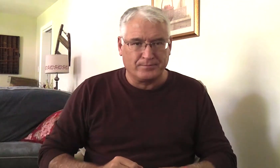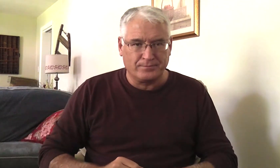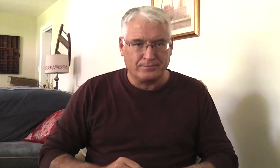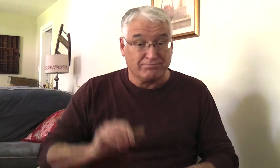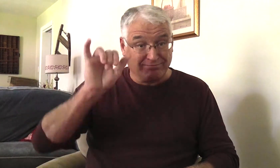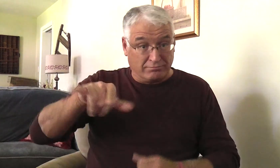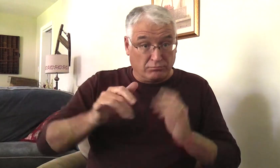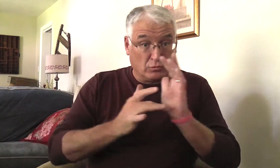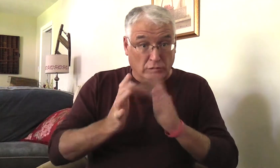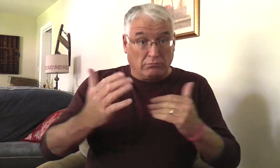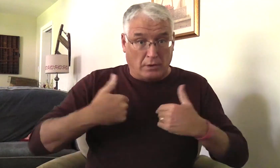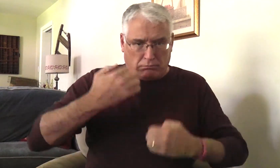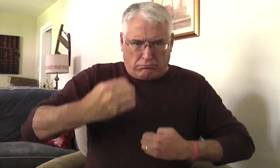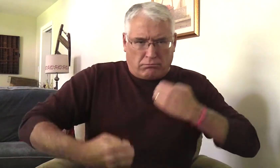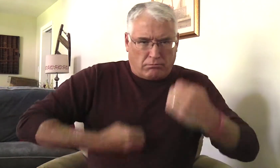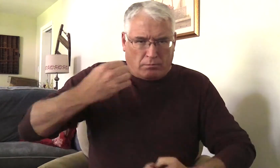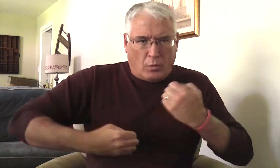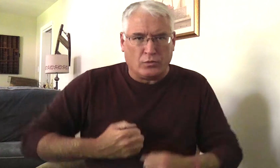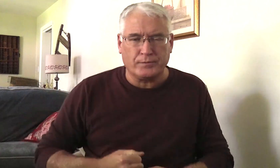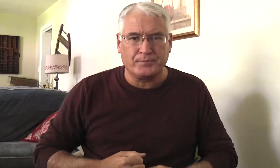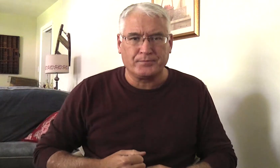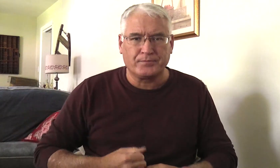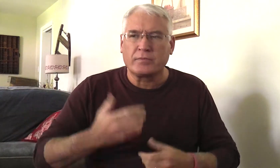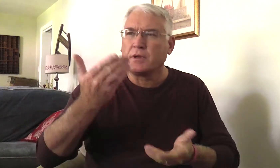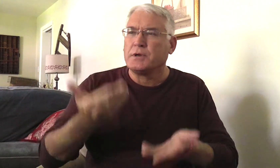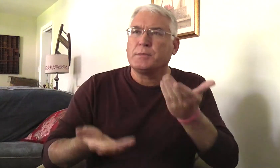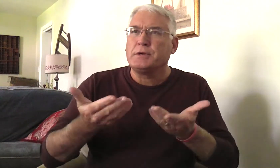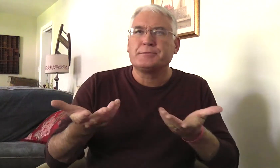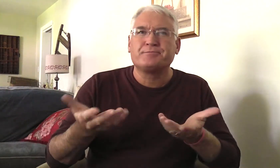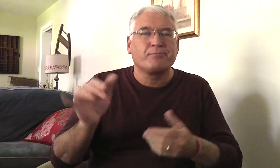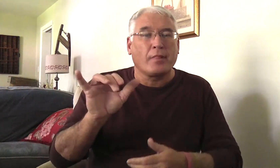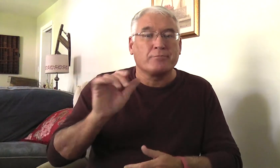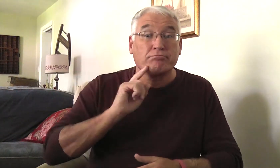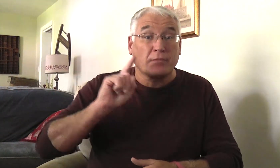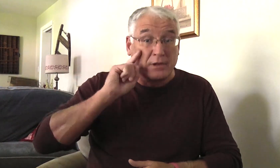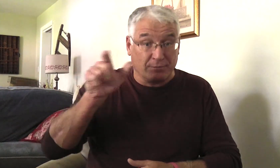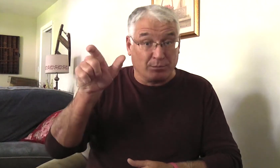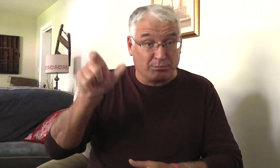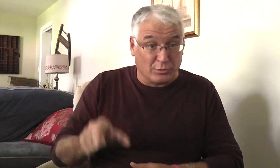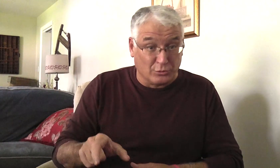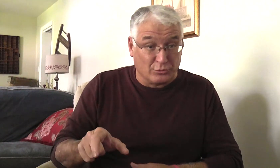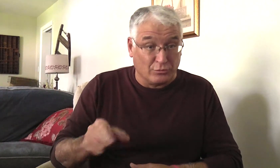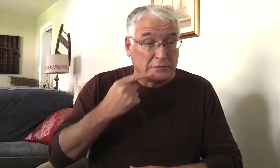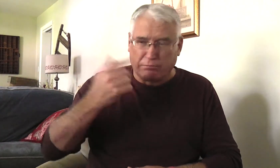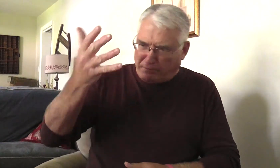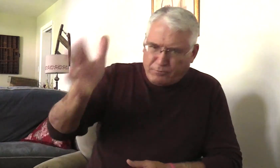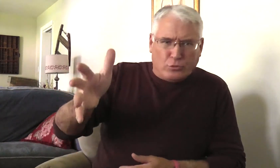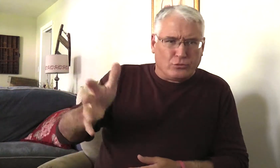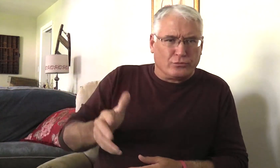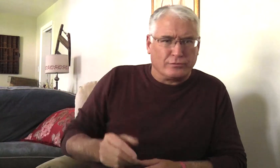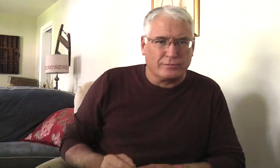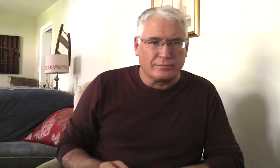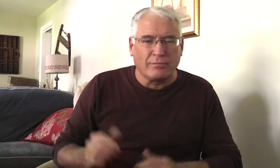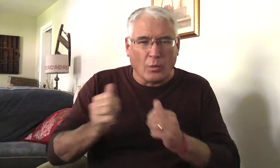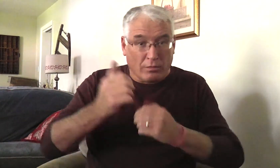shows deep emotion. Jesus, he was very emotional saying this. Suppose, for example, there's a deaf person saying, Finished.